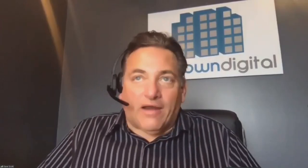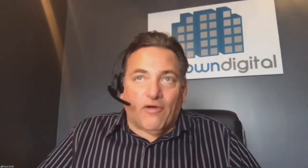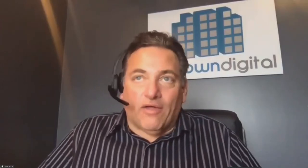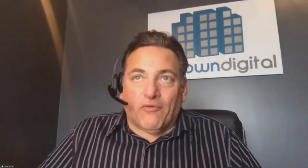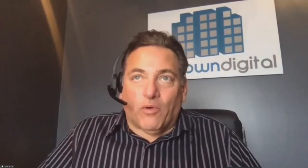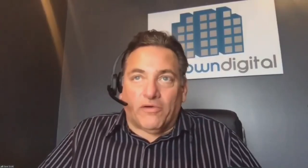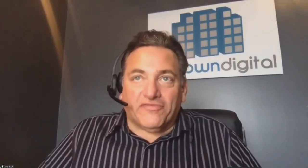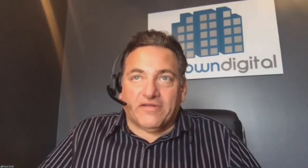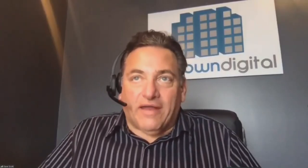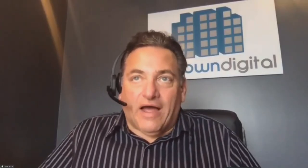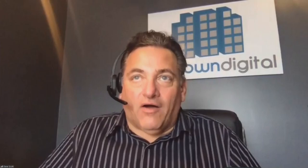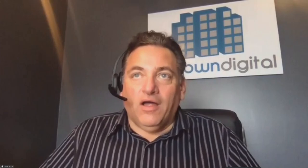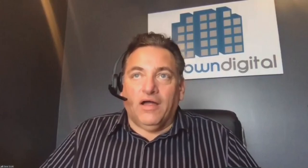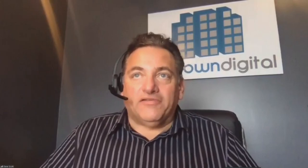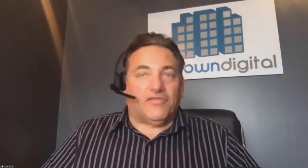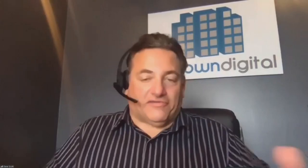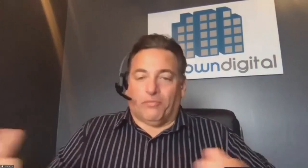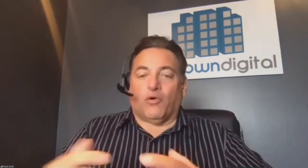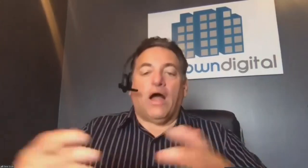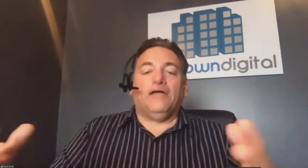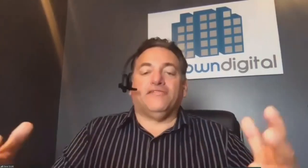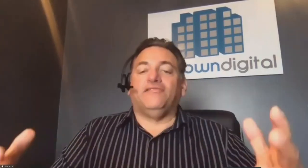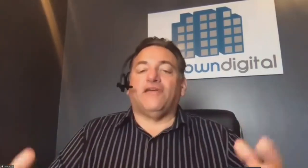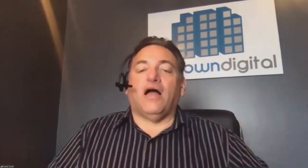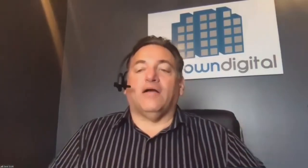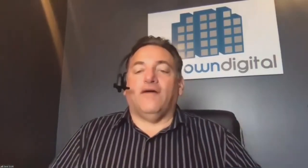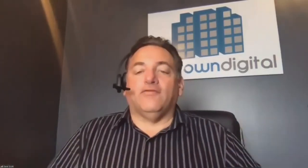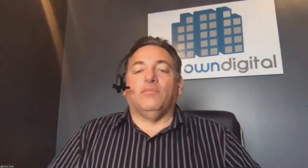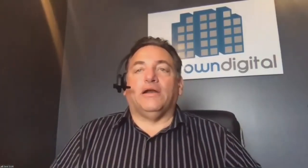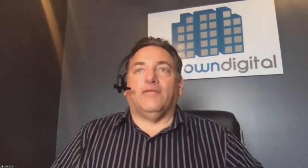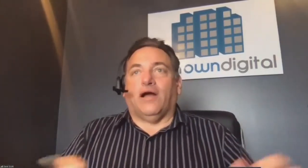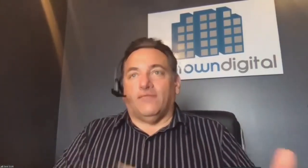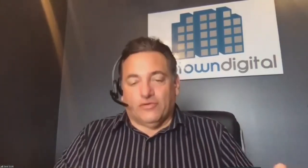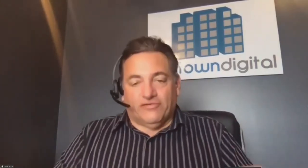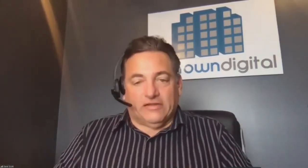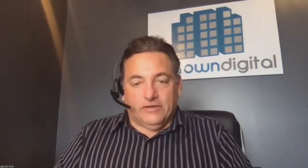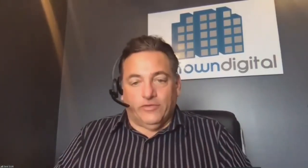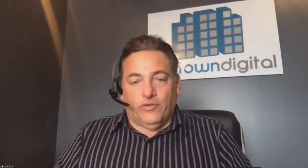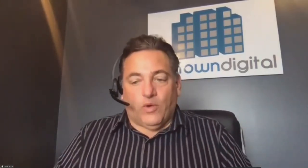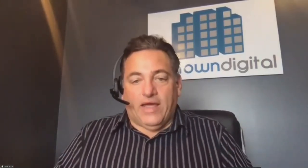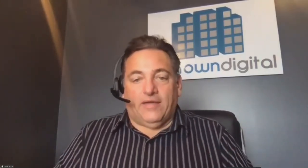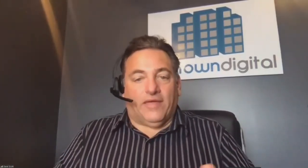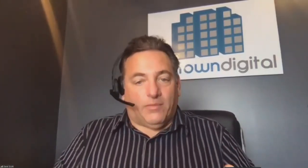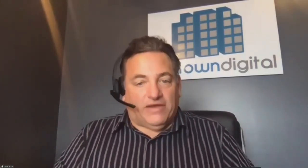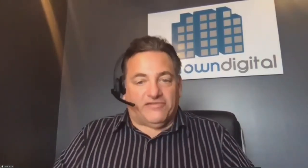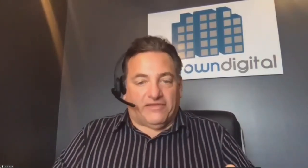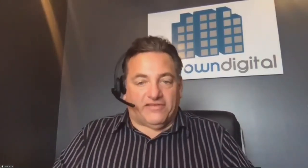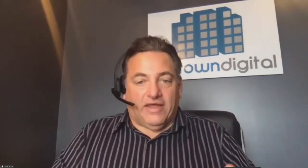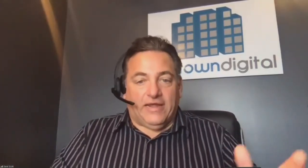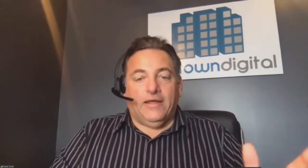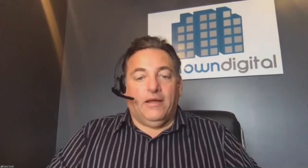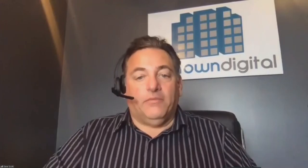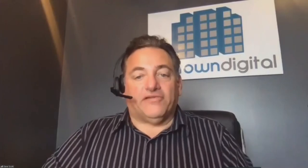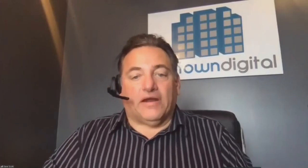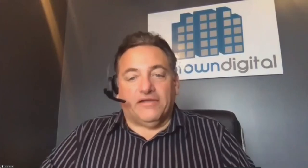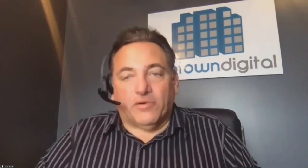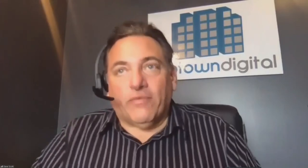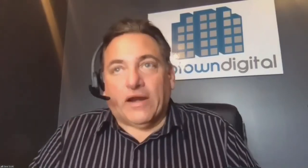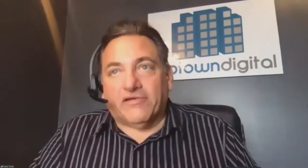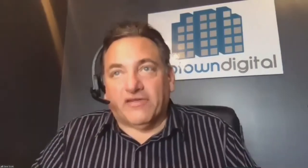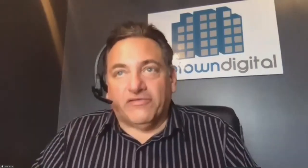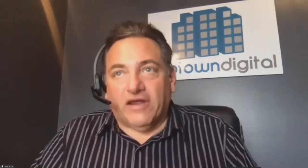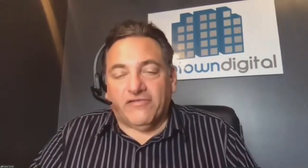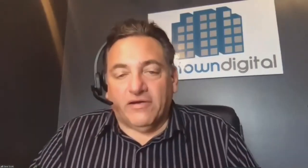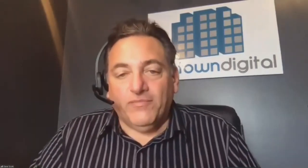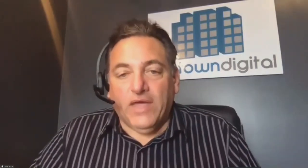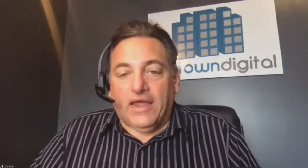Then we kind of thought the worst. And now to the surprise and shock of everybody, the governor has cleared the way in the MHSAA, Michigan High